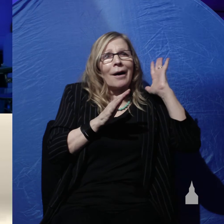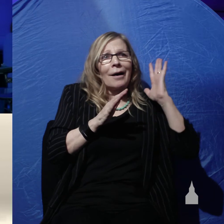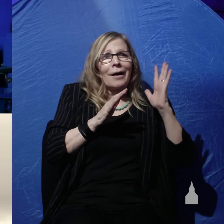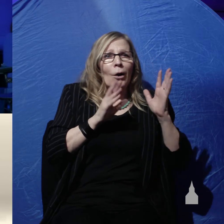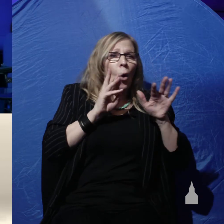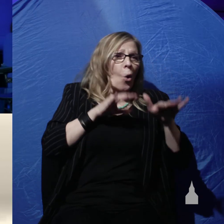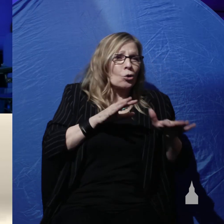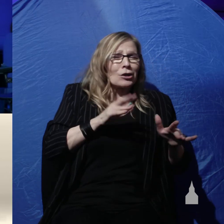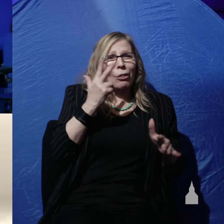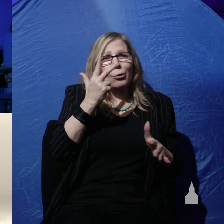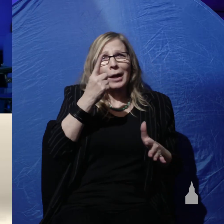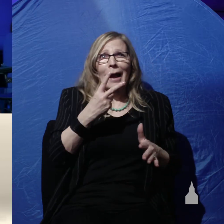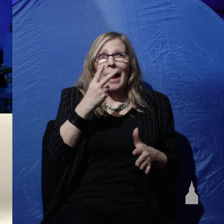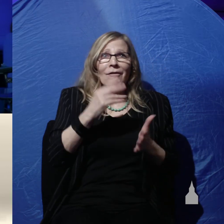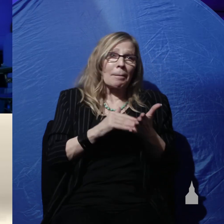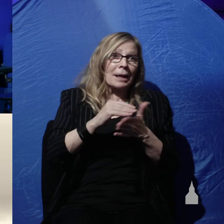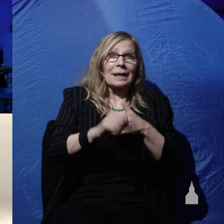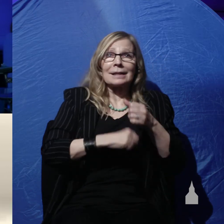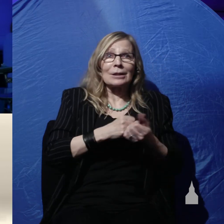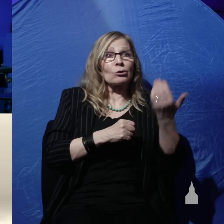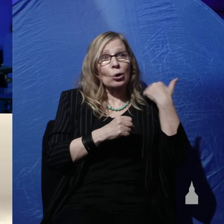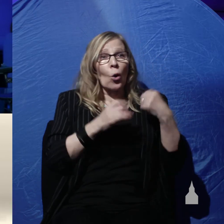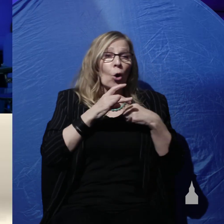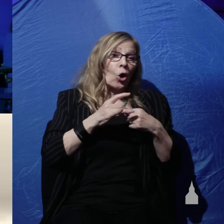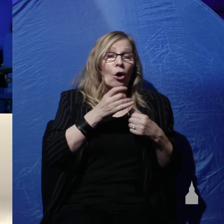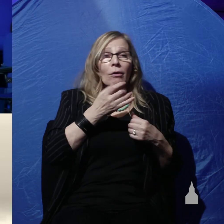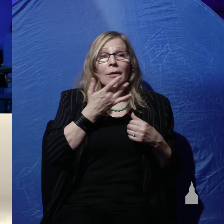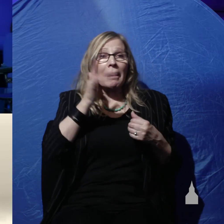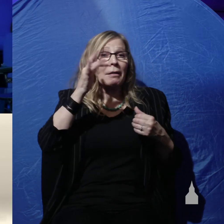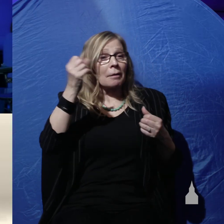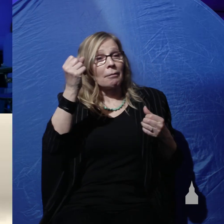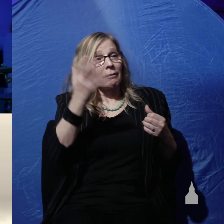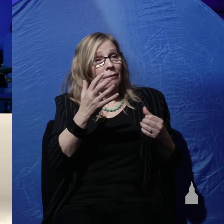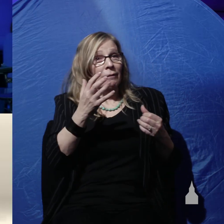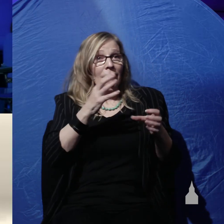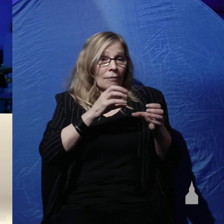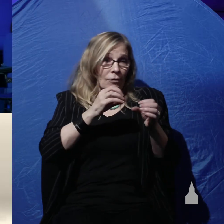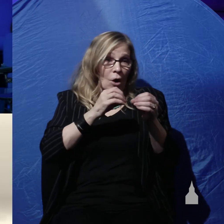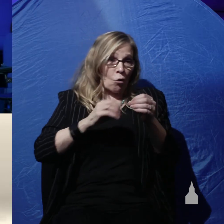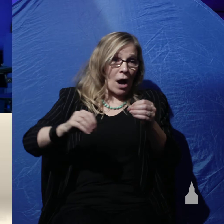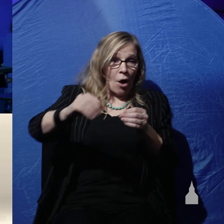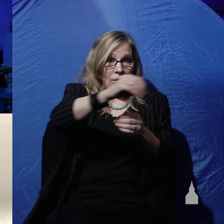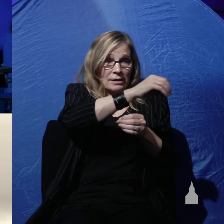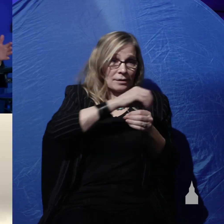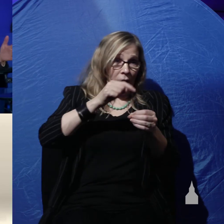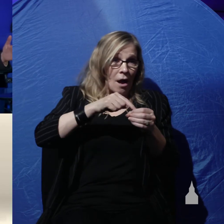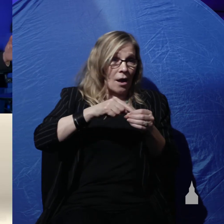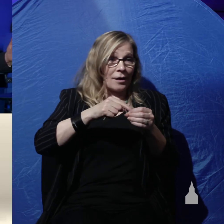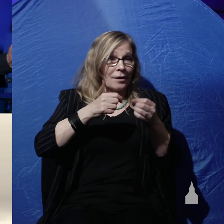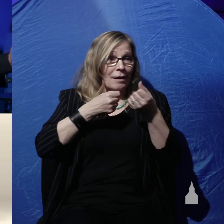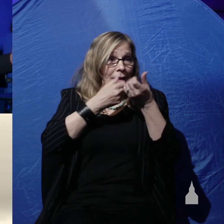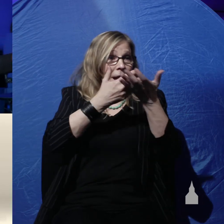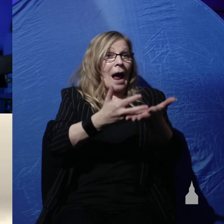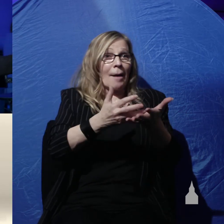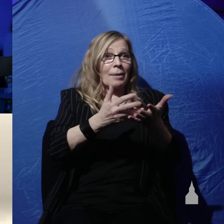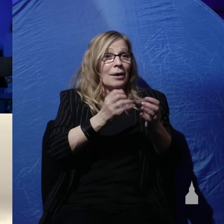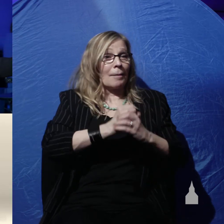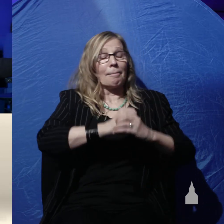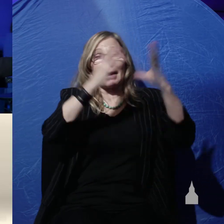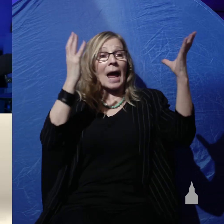billion years ago on an earth that formed by chance around a sun that formed by chance as a result of a big bang that happened by chance and